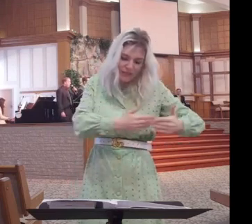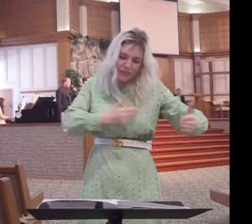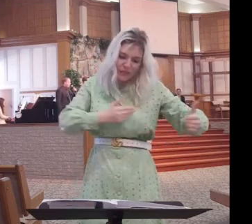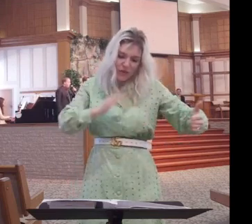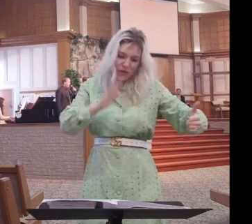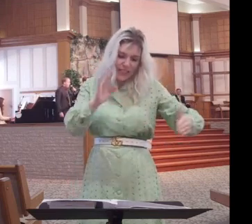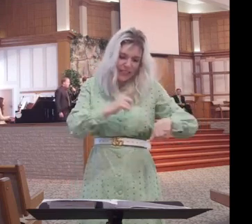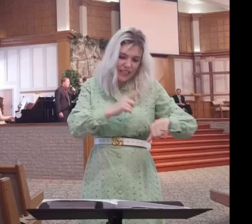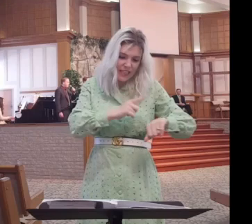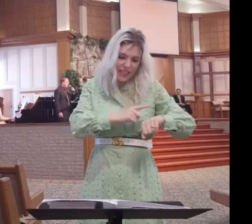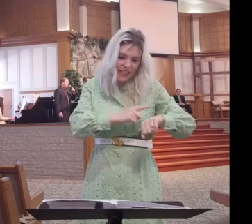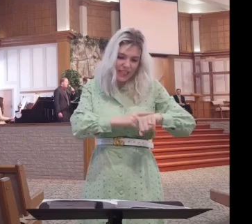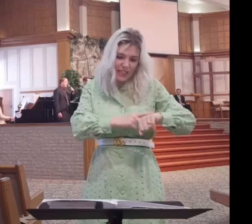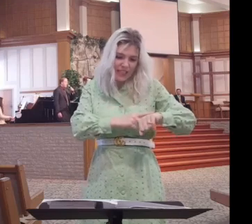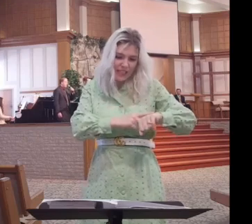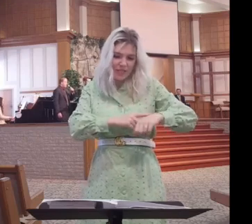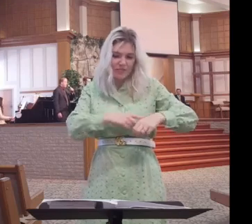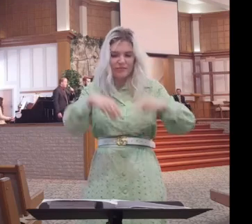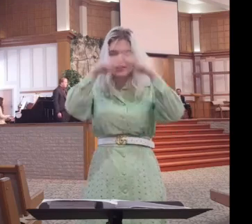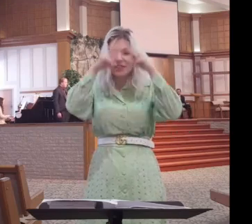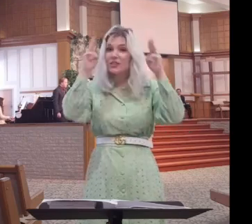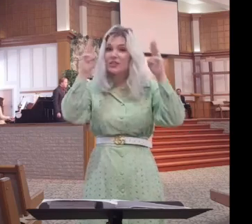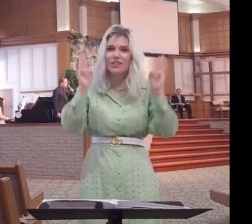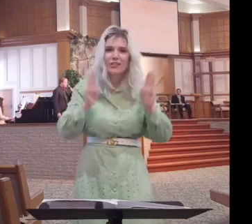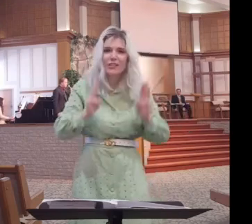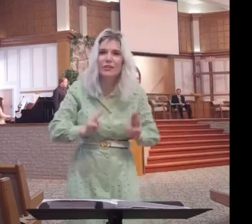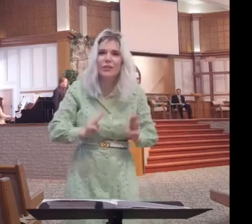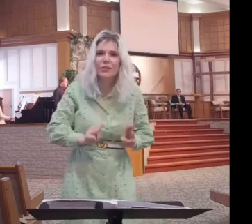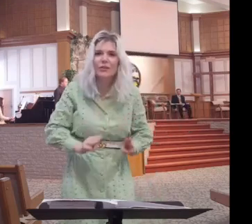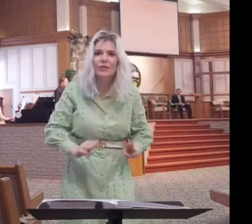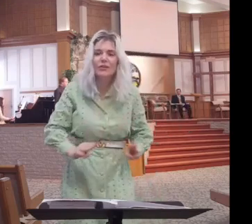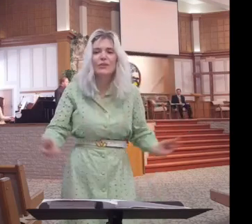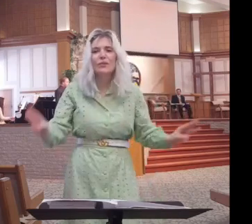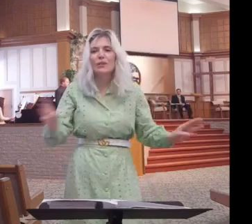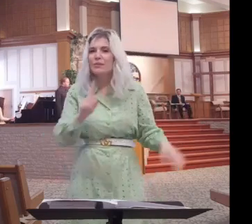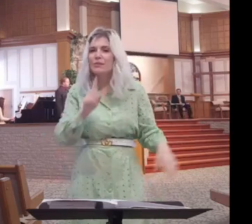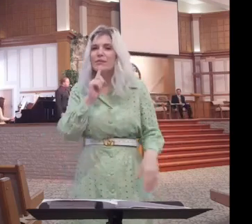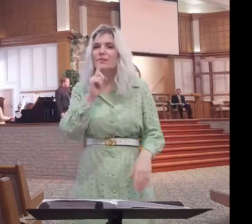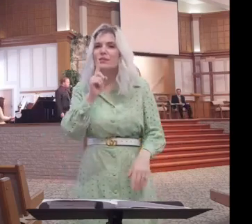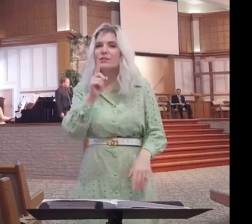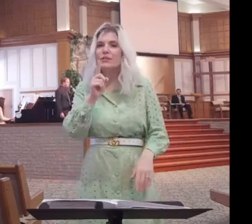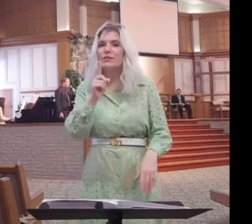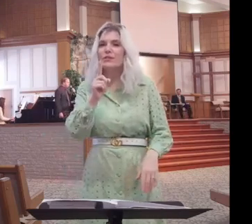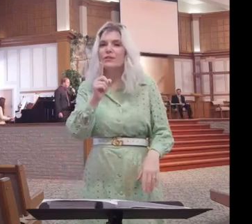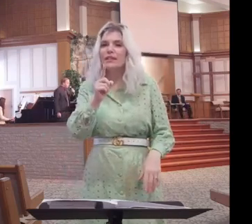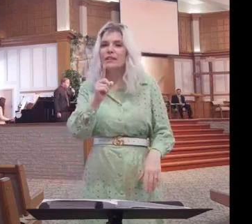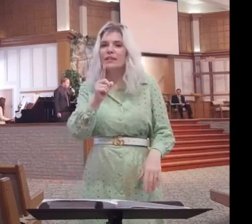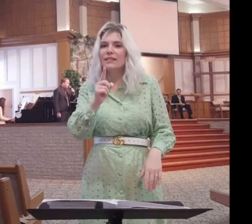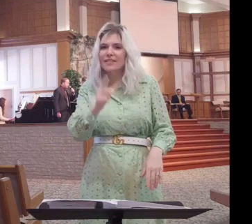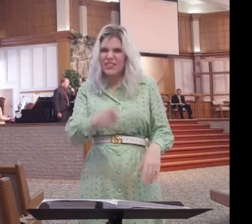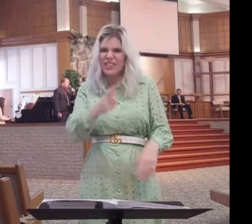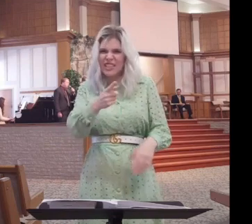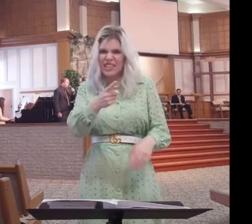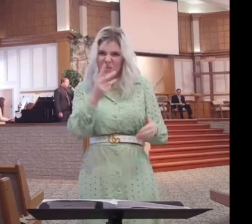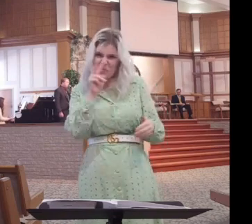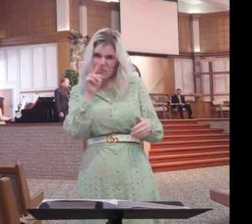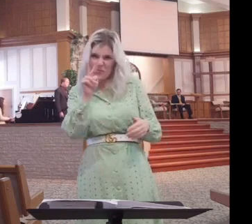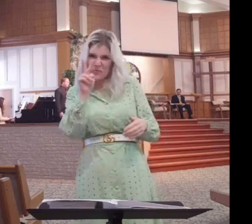time. She knew it was true, she watched him die